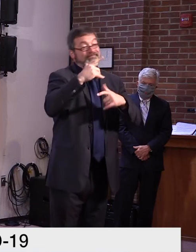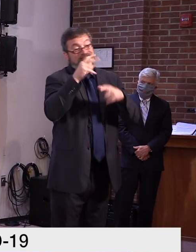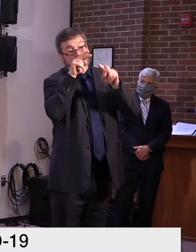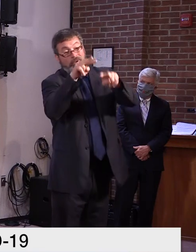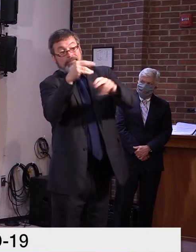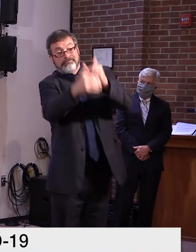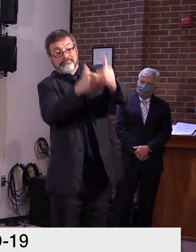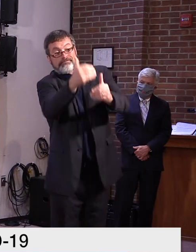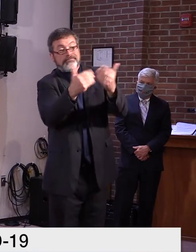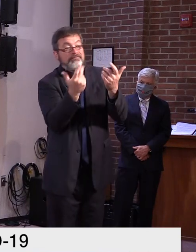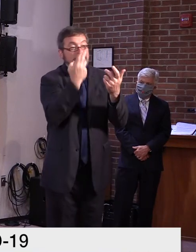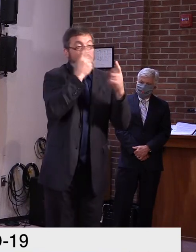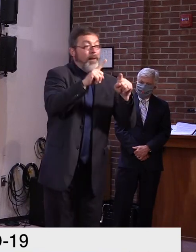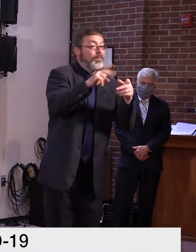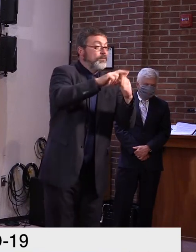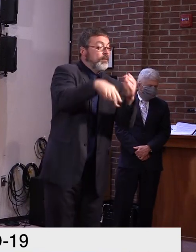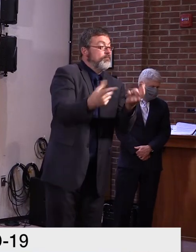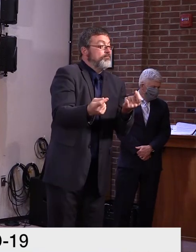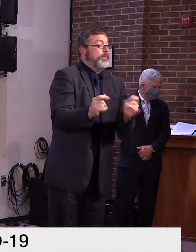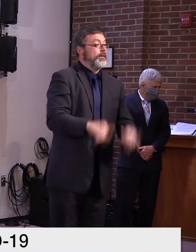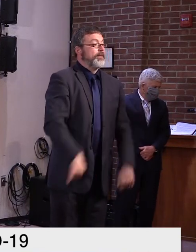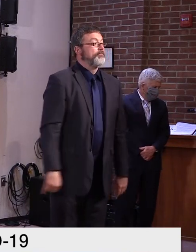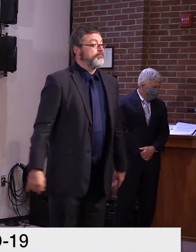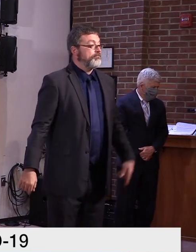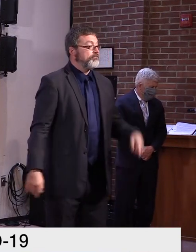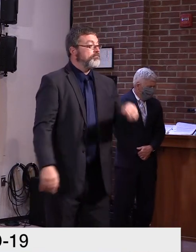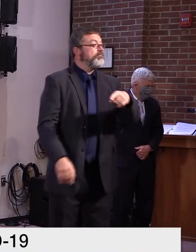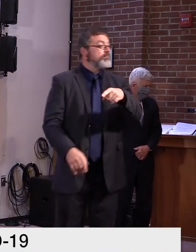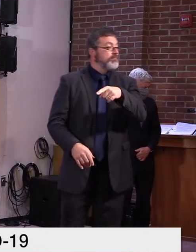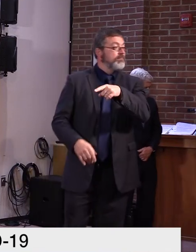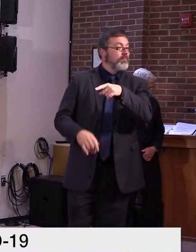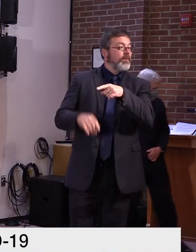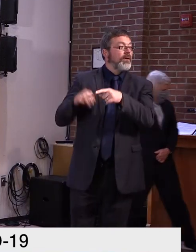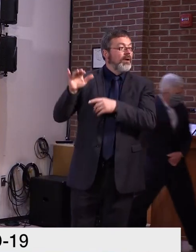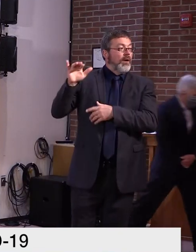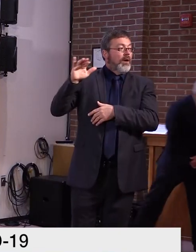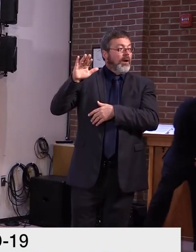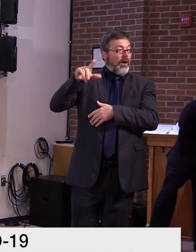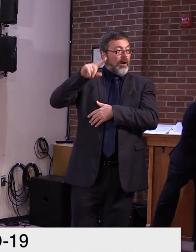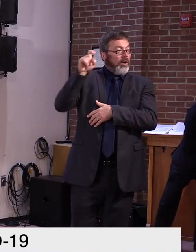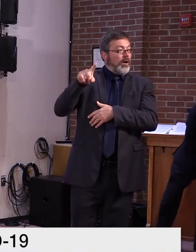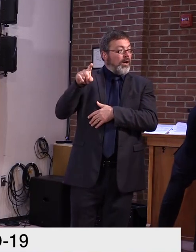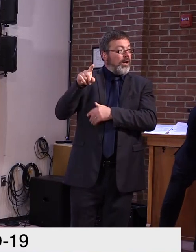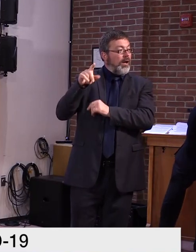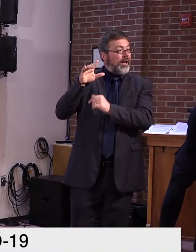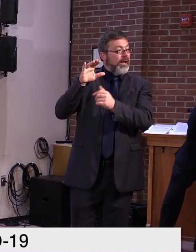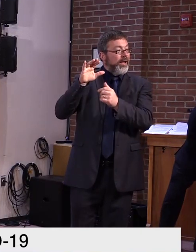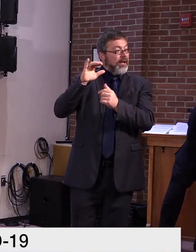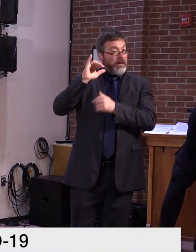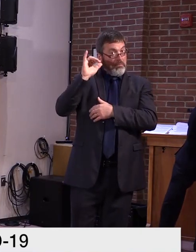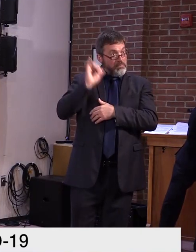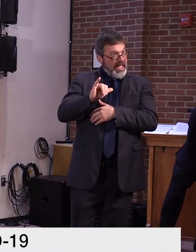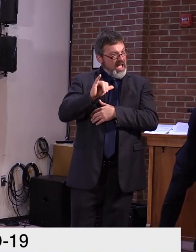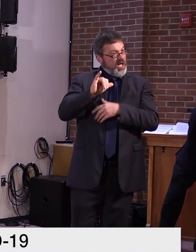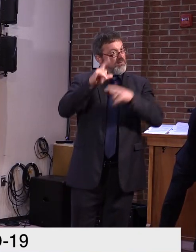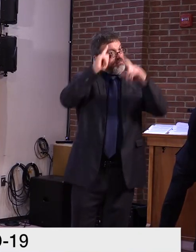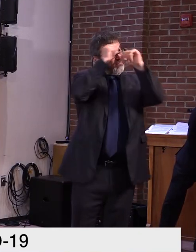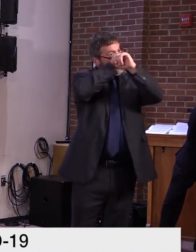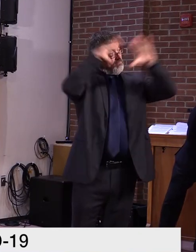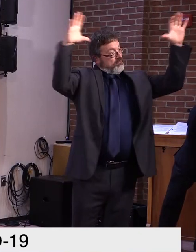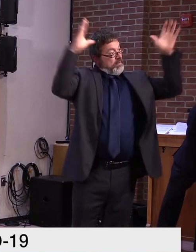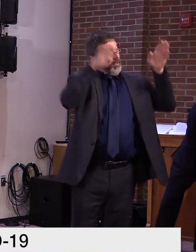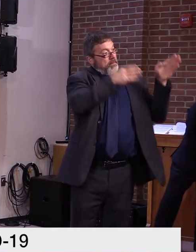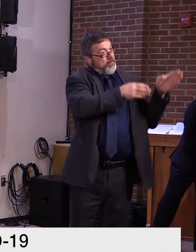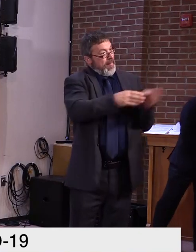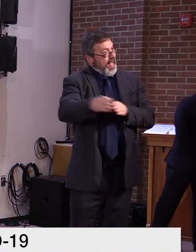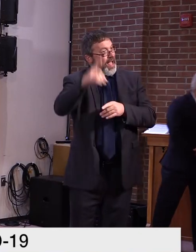Are you, you know, are you comfortable moving forward with the plan? Any ballots are expected to start going out within the next 10 days or so? Well, I don't, I don't have a voice in